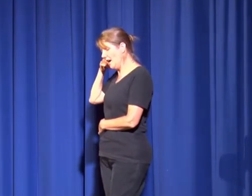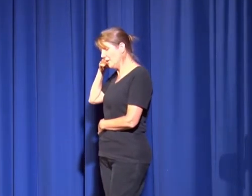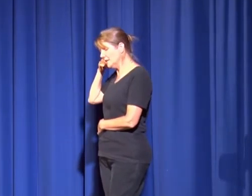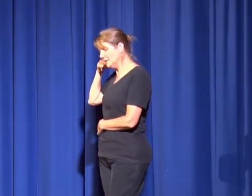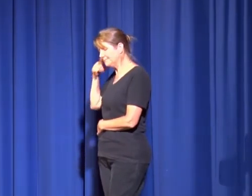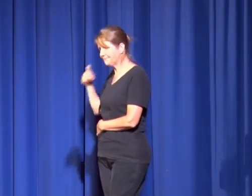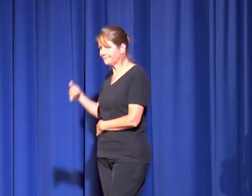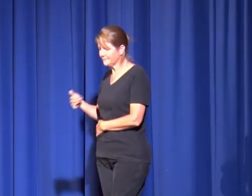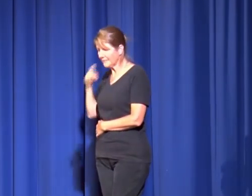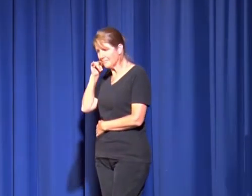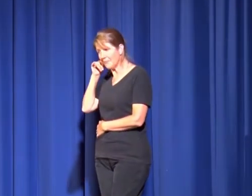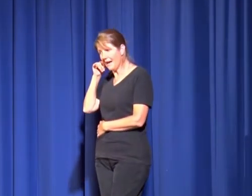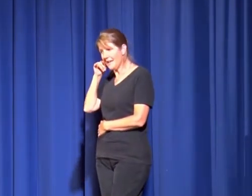I will. Bye.